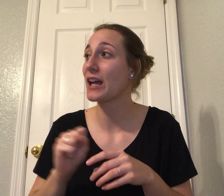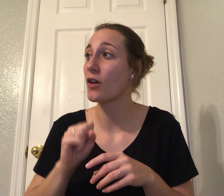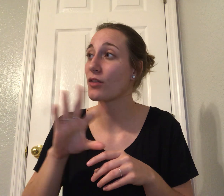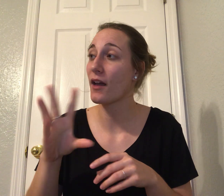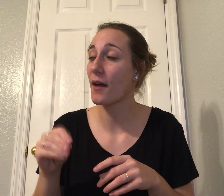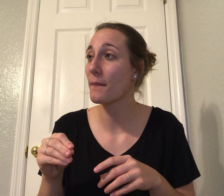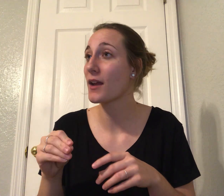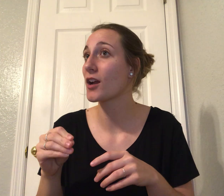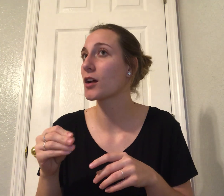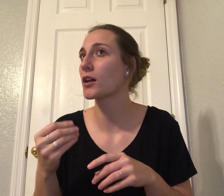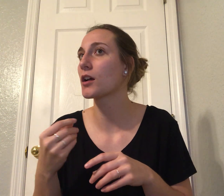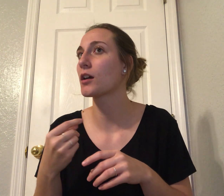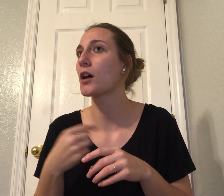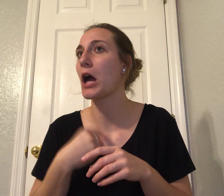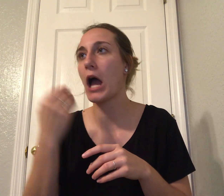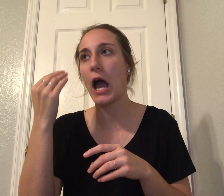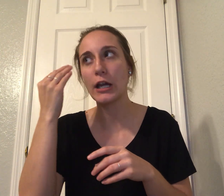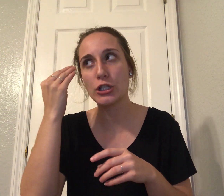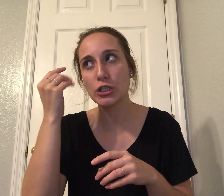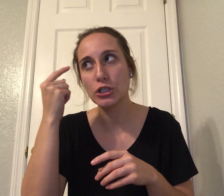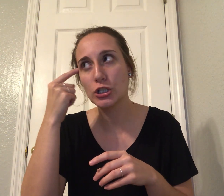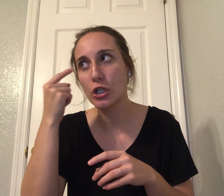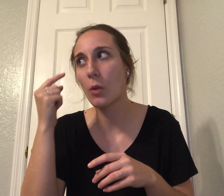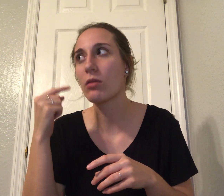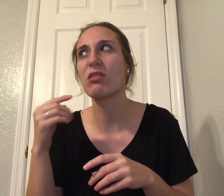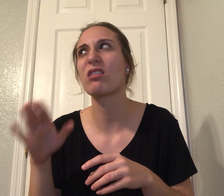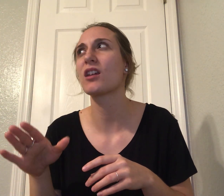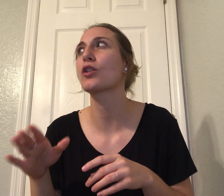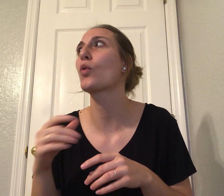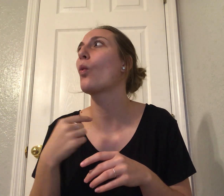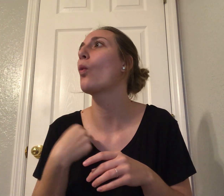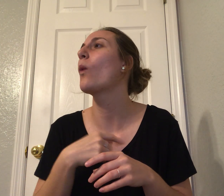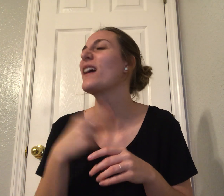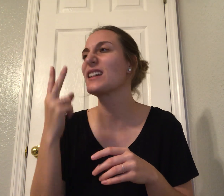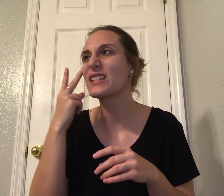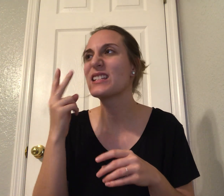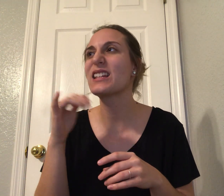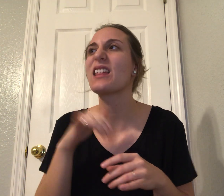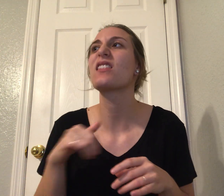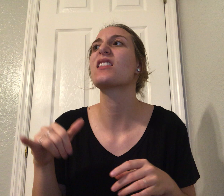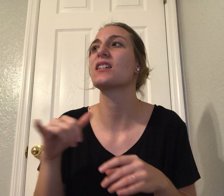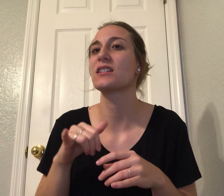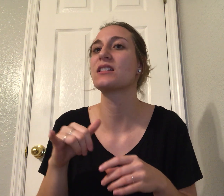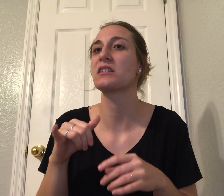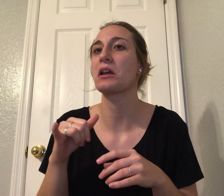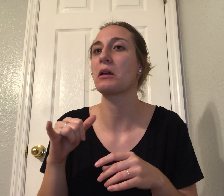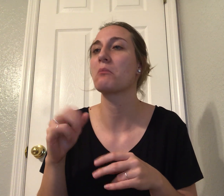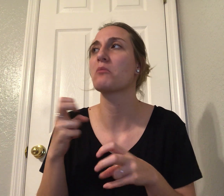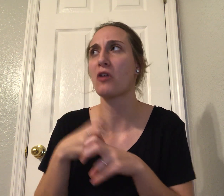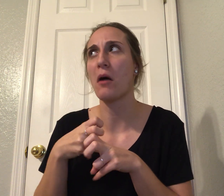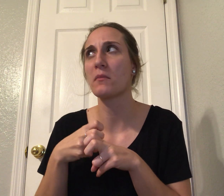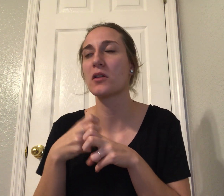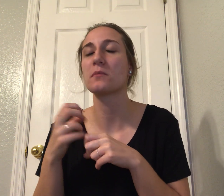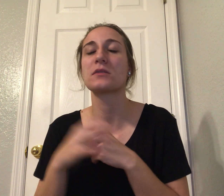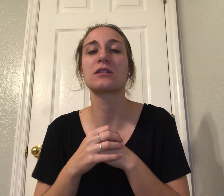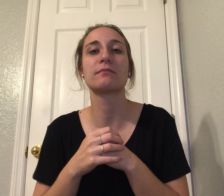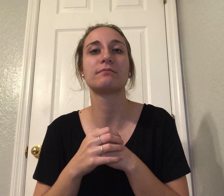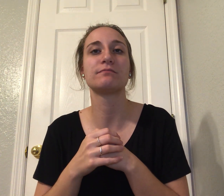not to diminish the real threat that acts of violence can have in this country. Philip says there is still